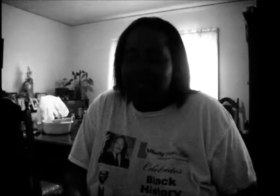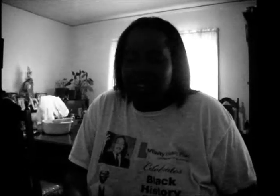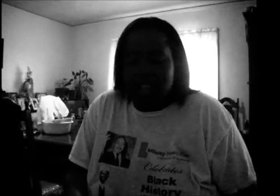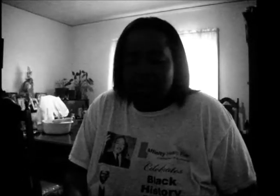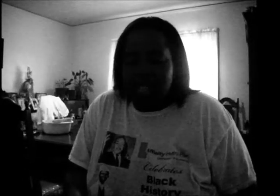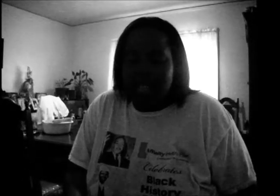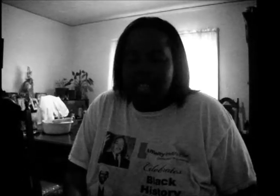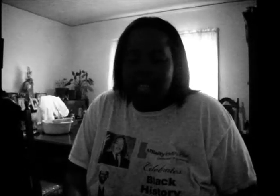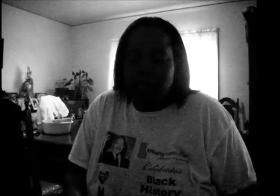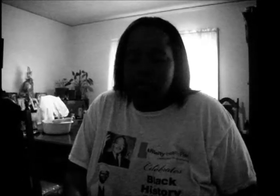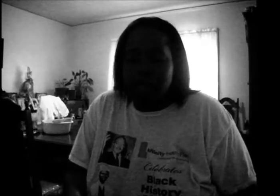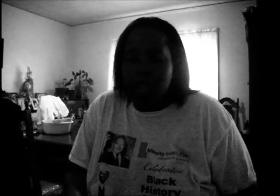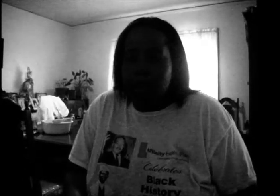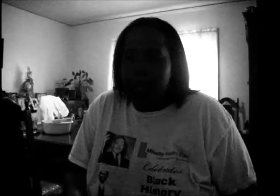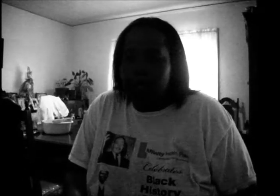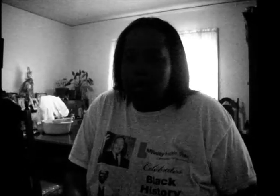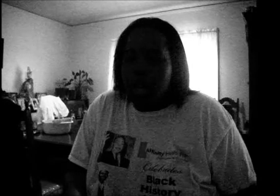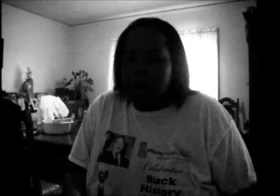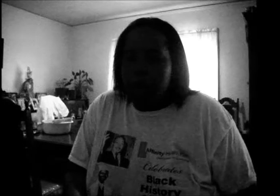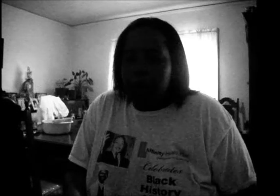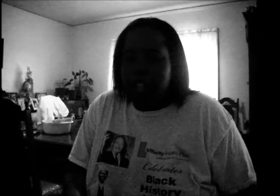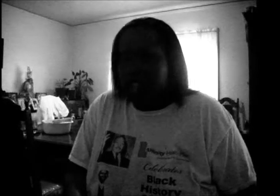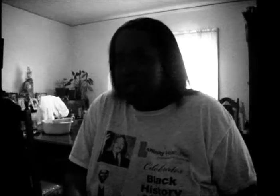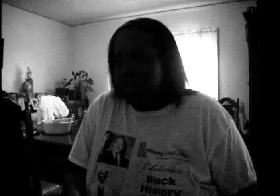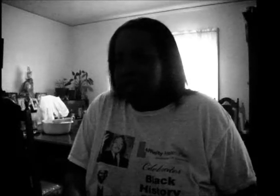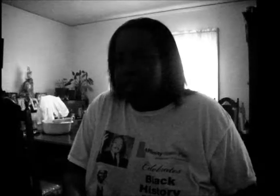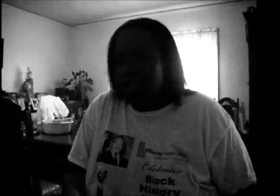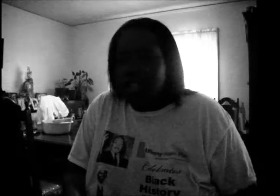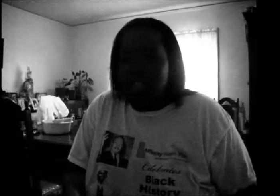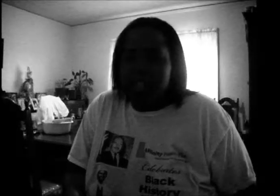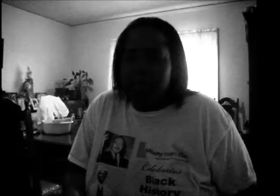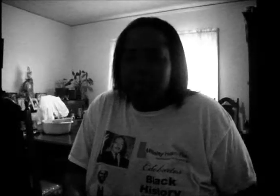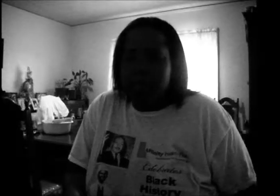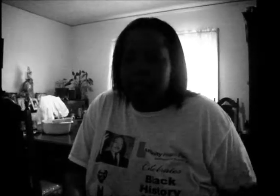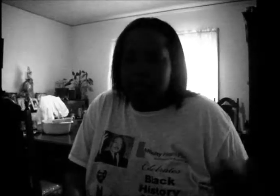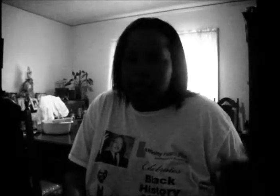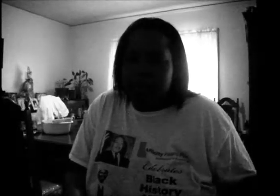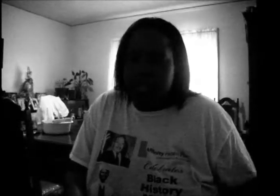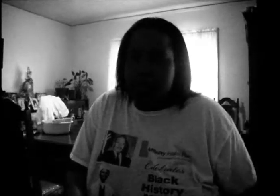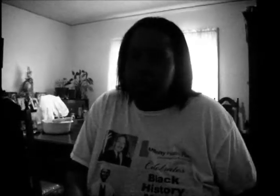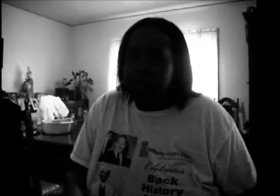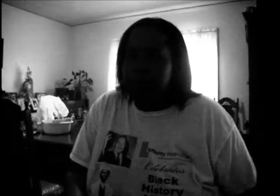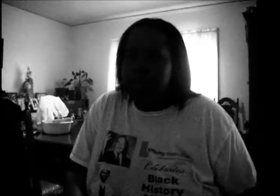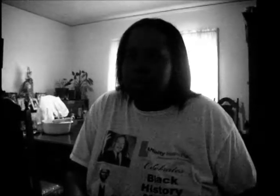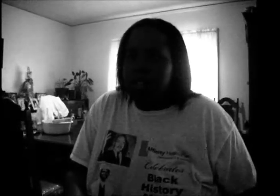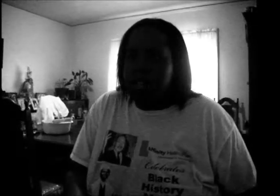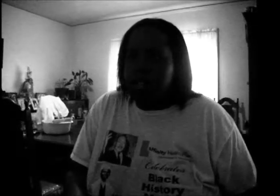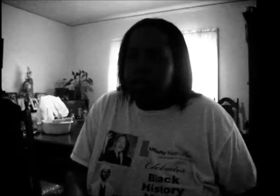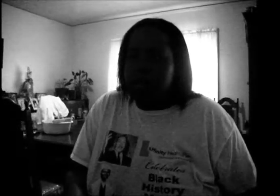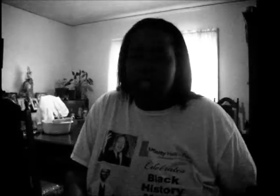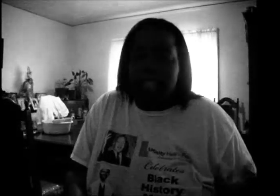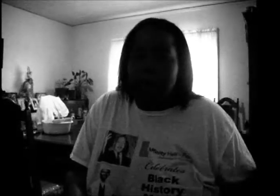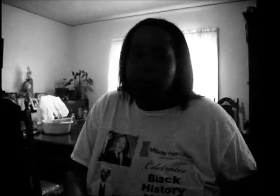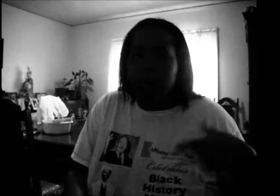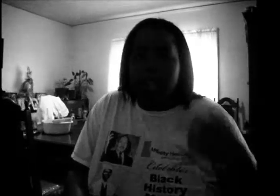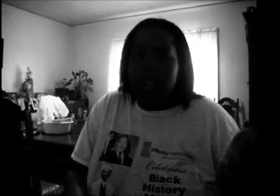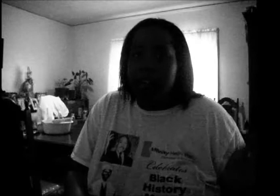felt like I was sitting in a damn strip club. Watching her turks and watching all the big booty bitches turks. Because they had more booty than hers.